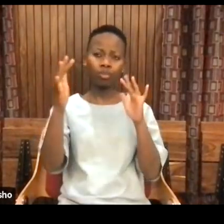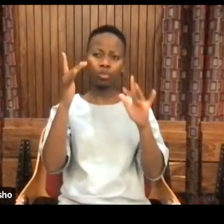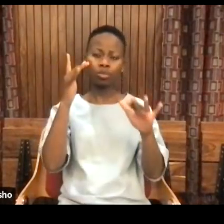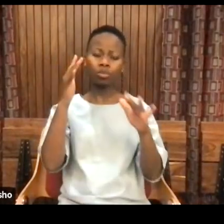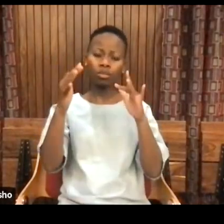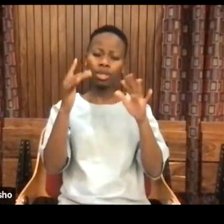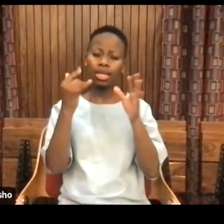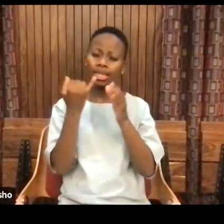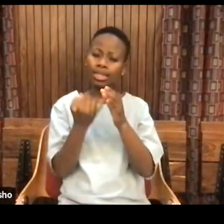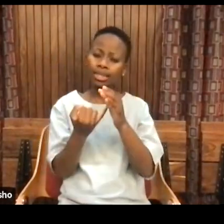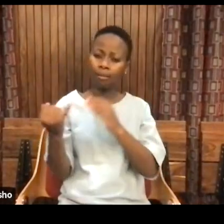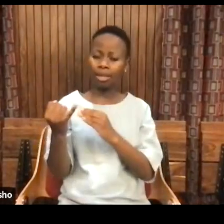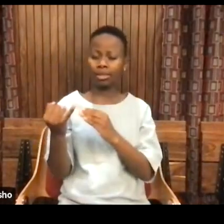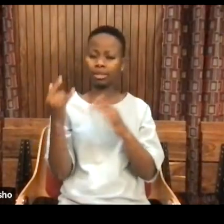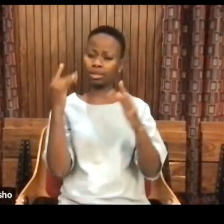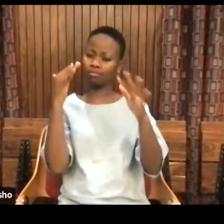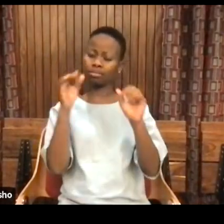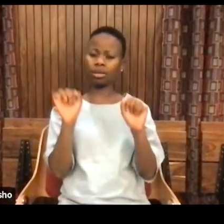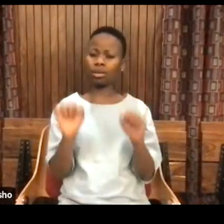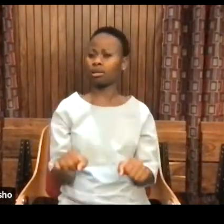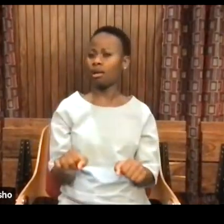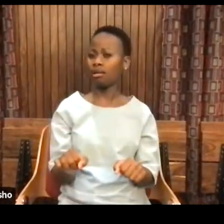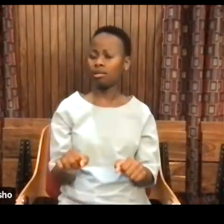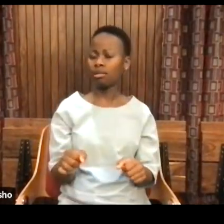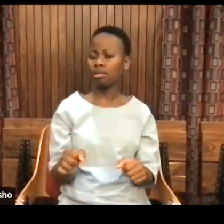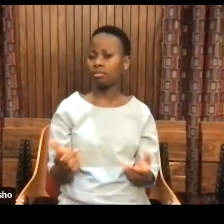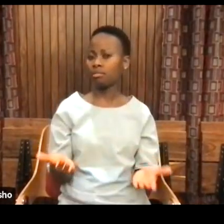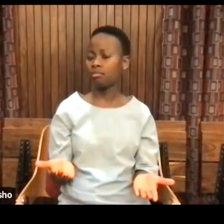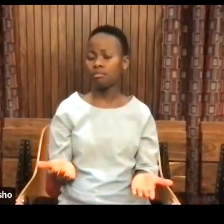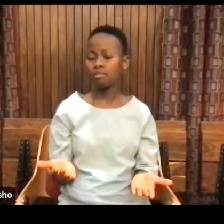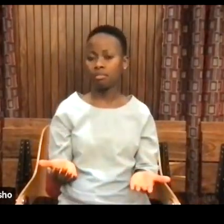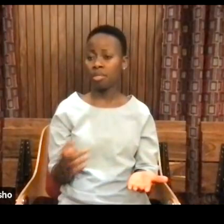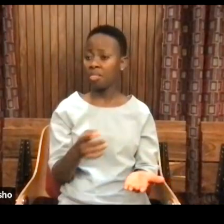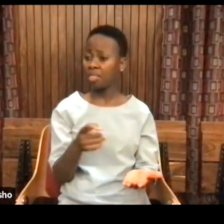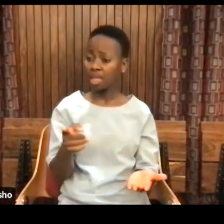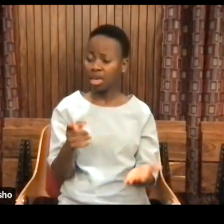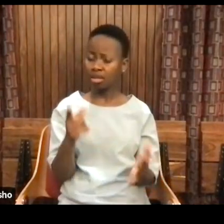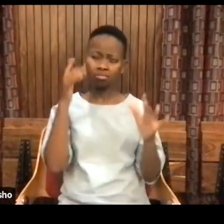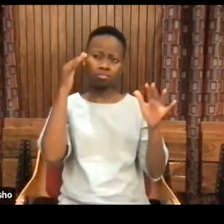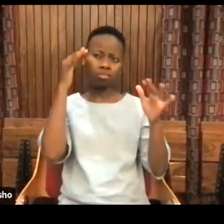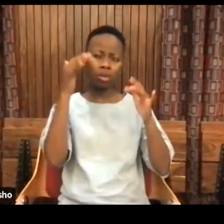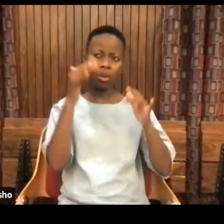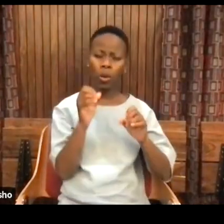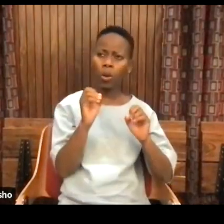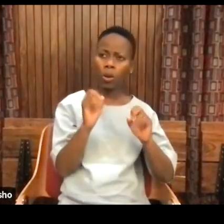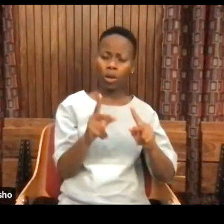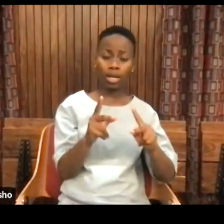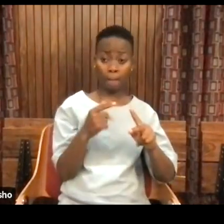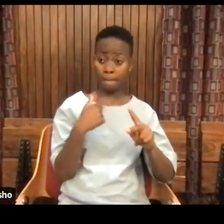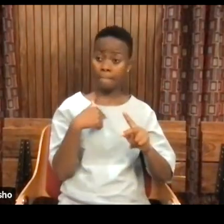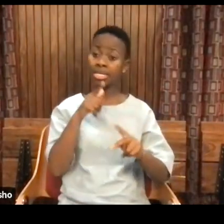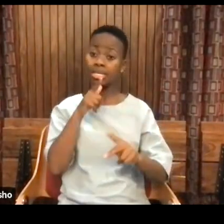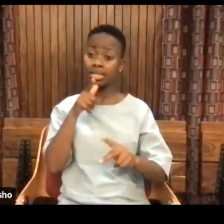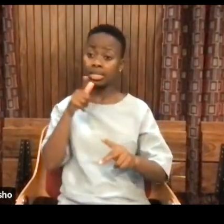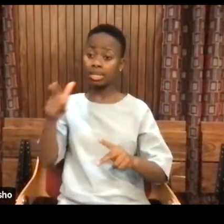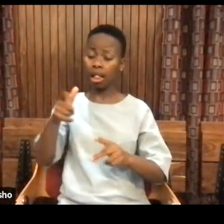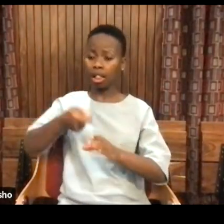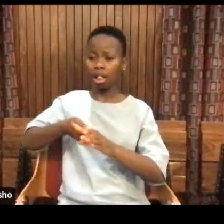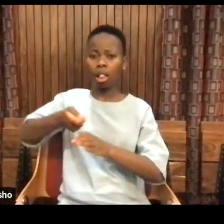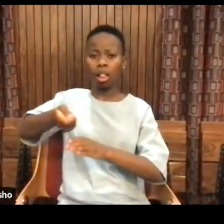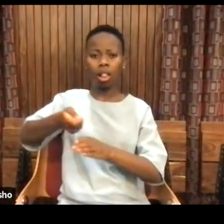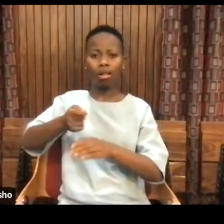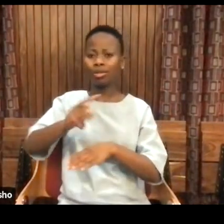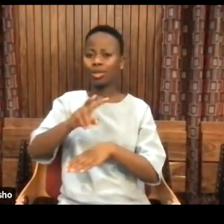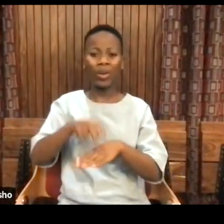independence and thinking, and they have to think that that moment, it's not about trying to tell them. They